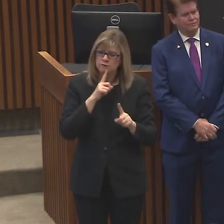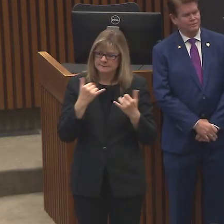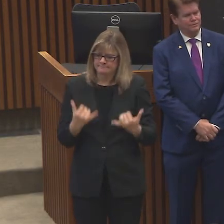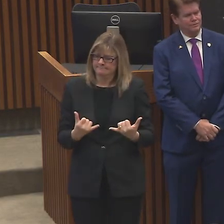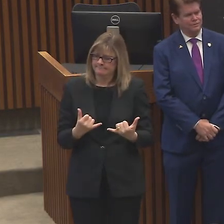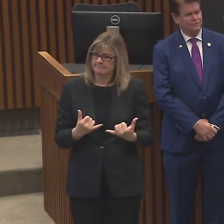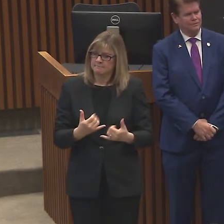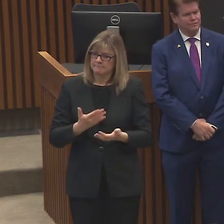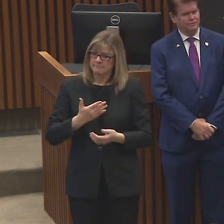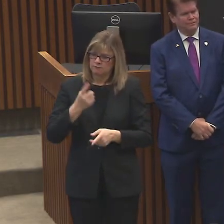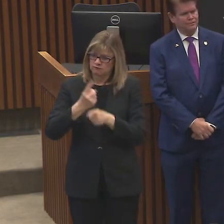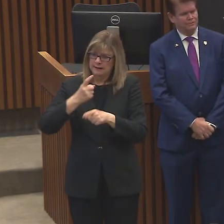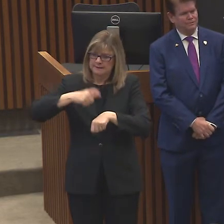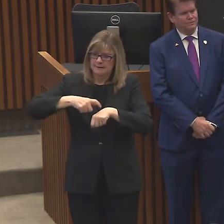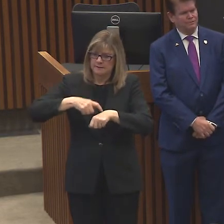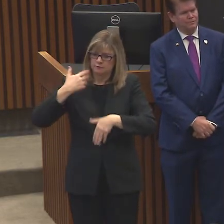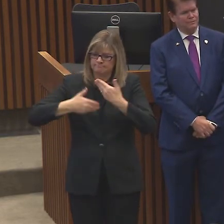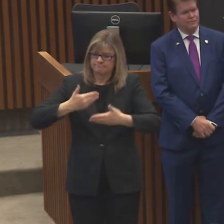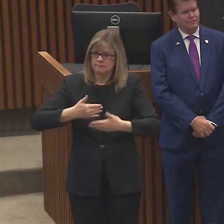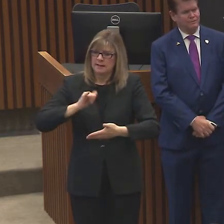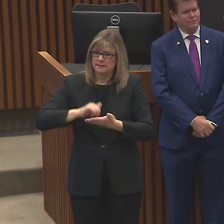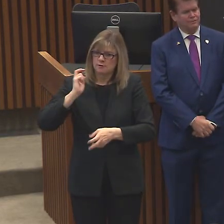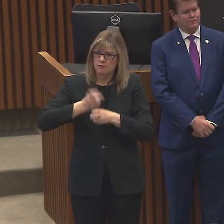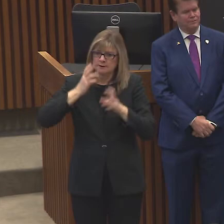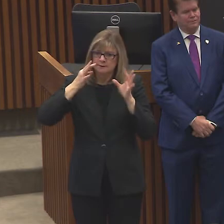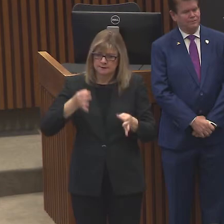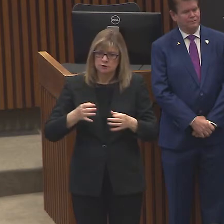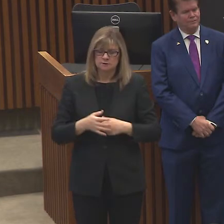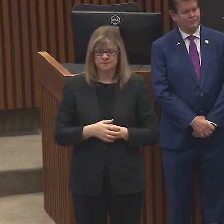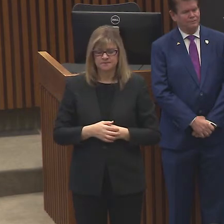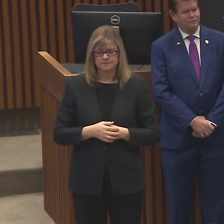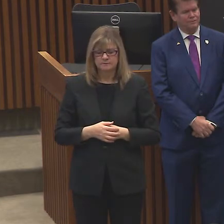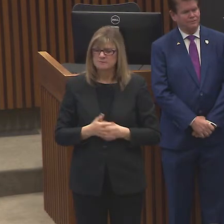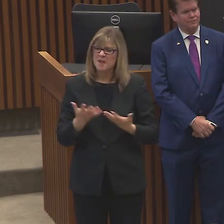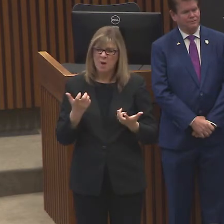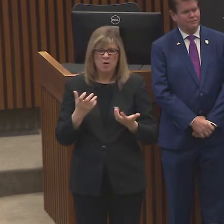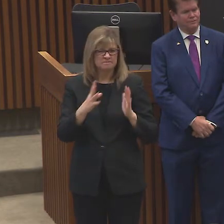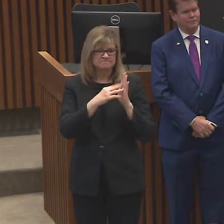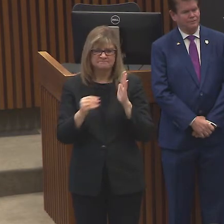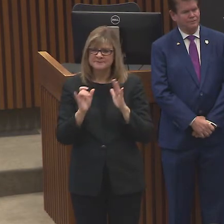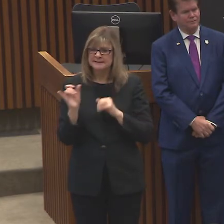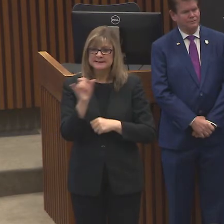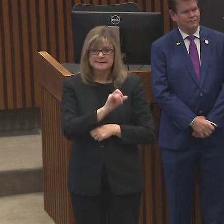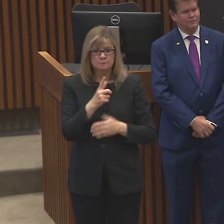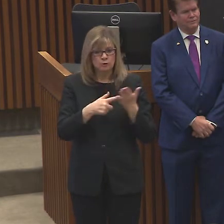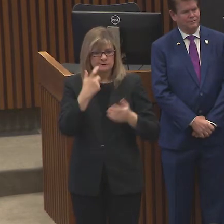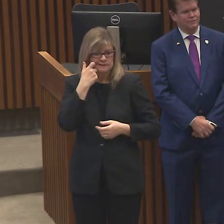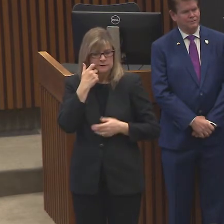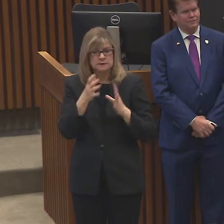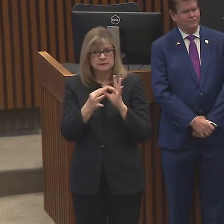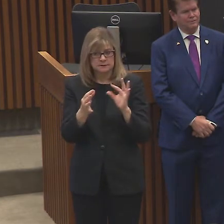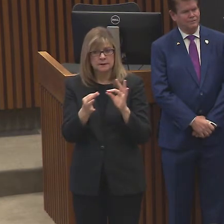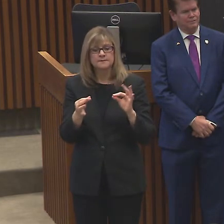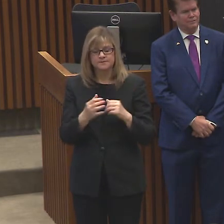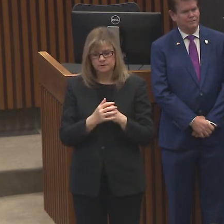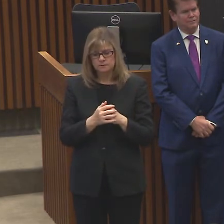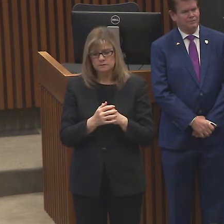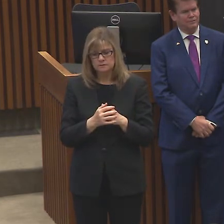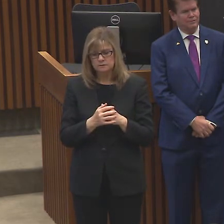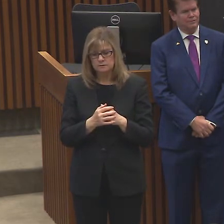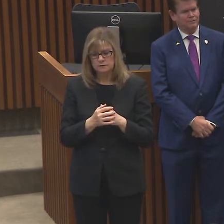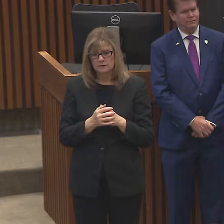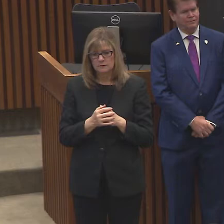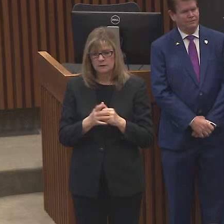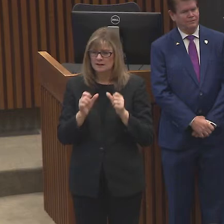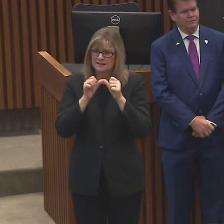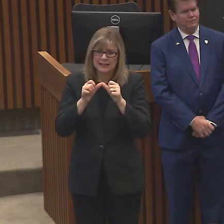time to do these these tough actions. I also want to echo what's already been said from the perspective of, you know, continued love